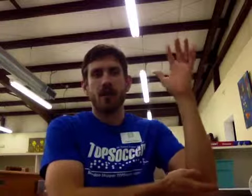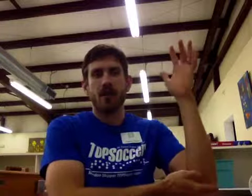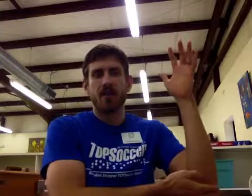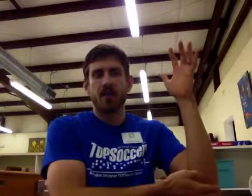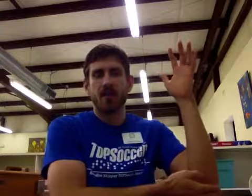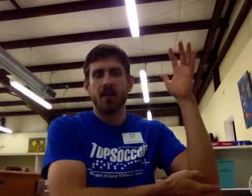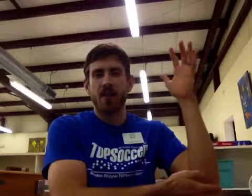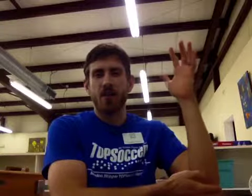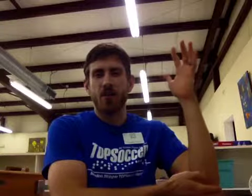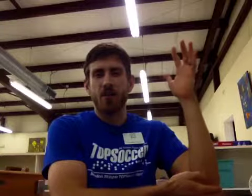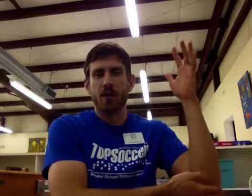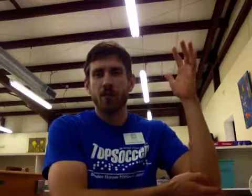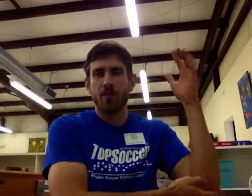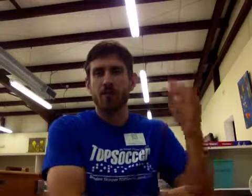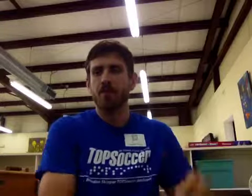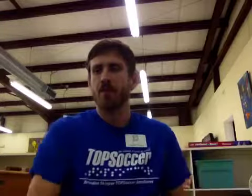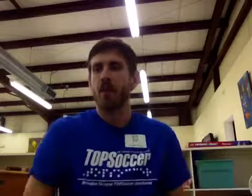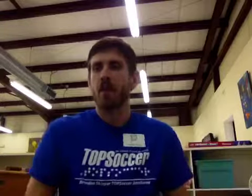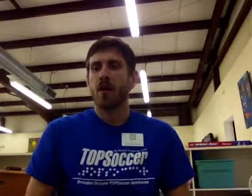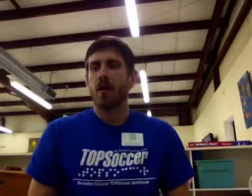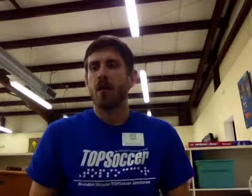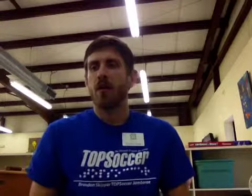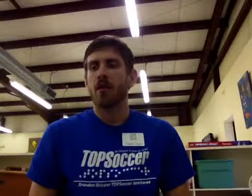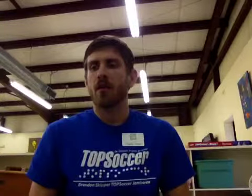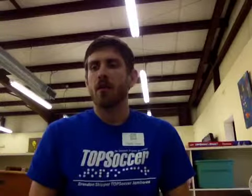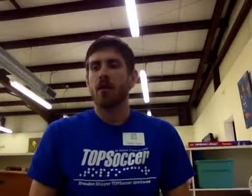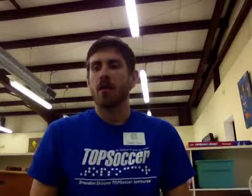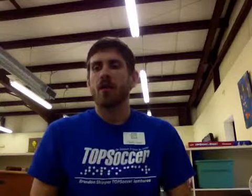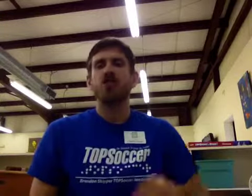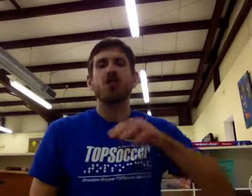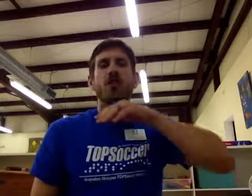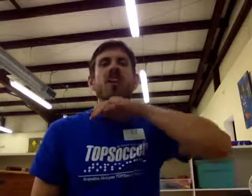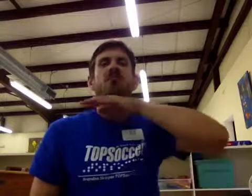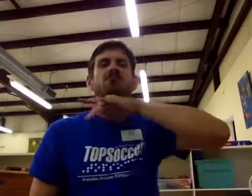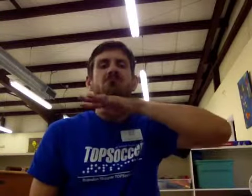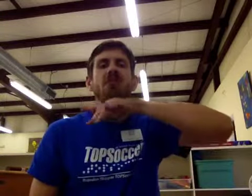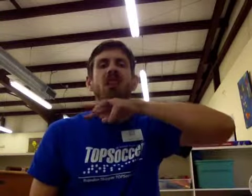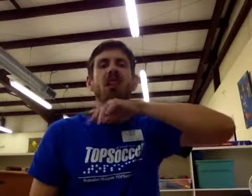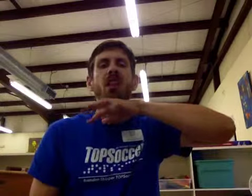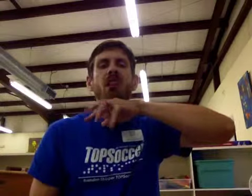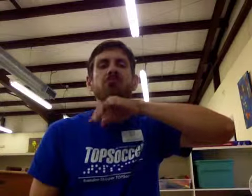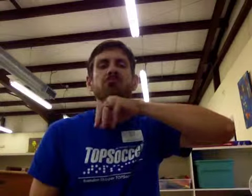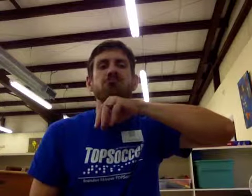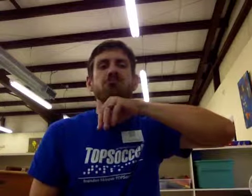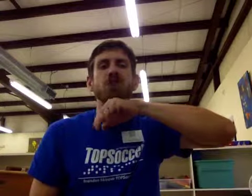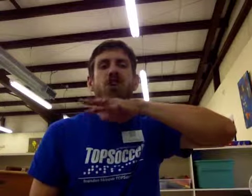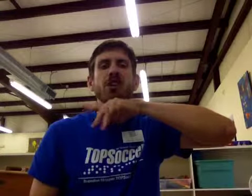and its leaves are shaking out of it. Tree. Uh, dirty. Dirty.